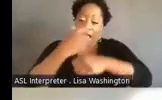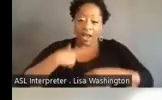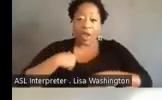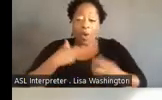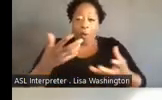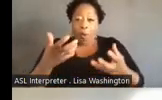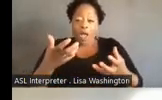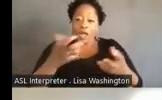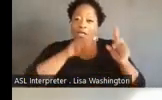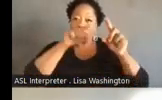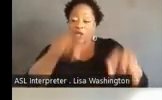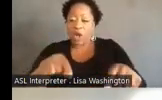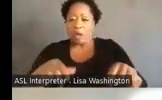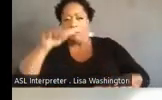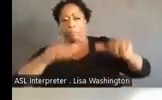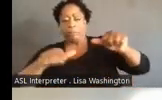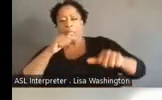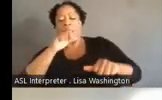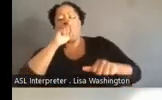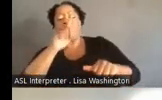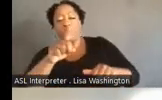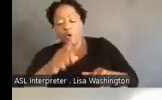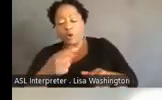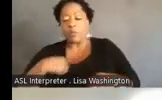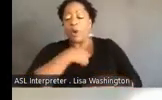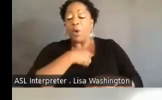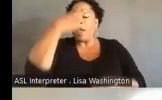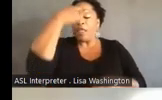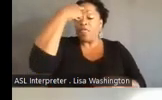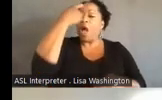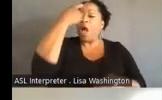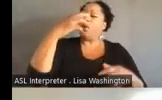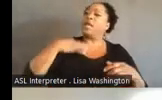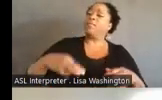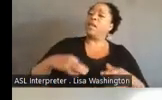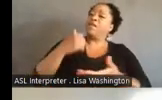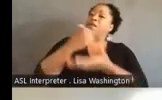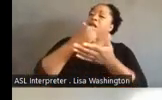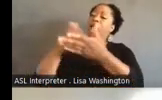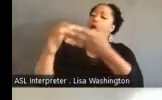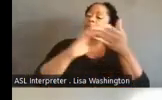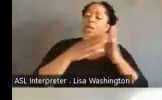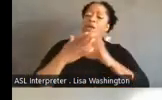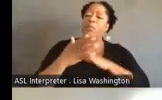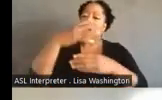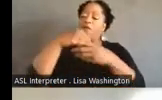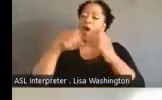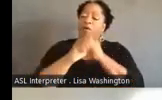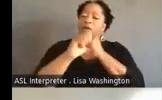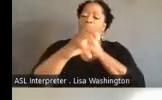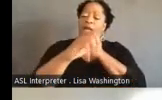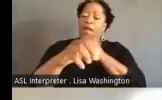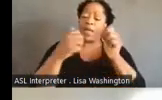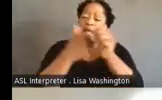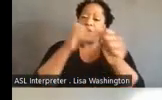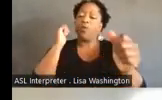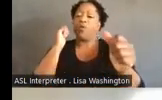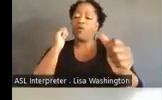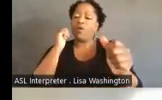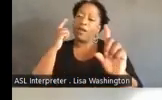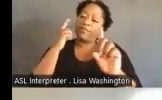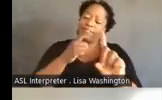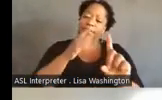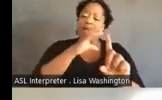could contribute something useful, and we saw it as an opportunity to engage in a campaign to not only prevent a specific set of